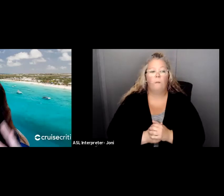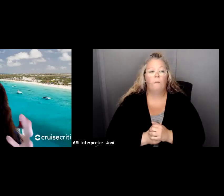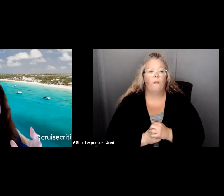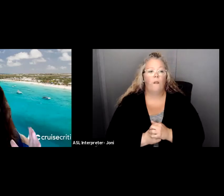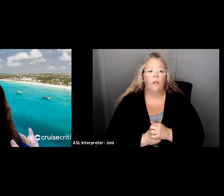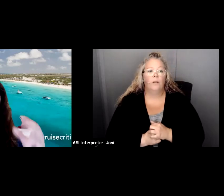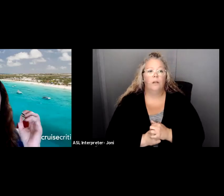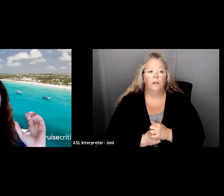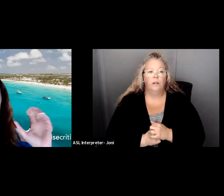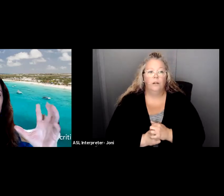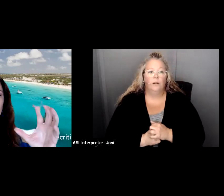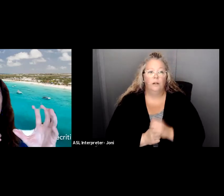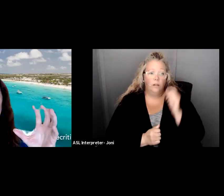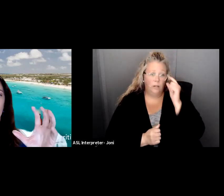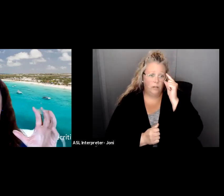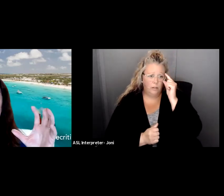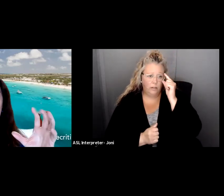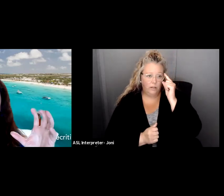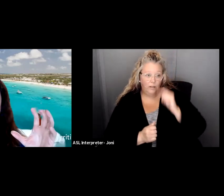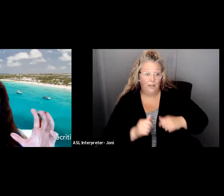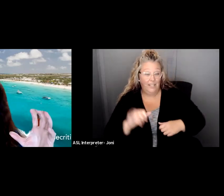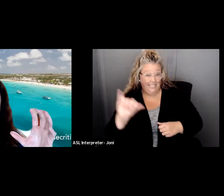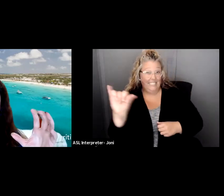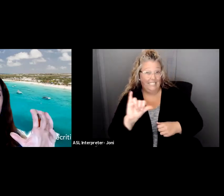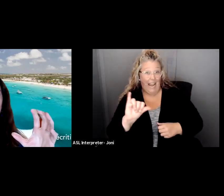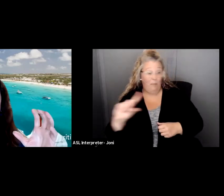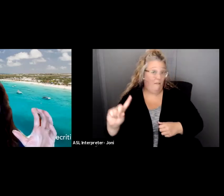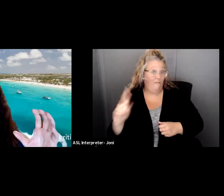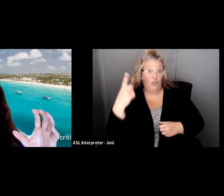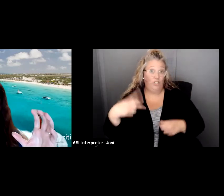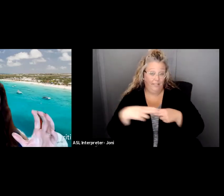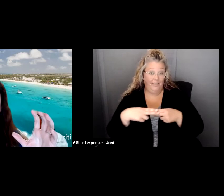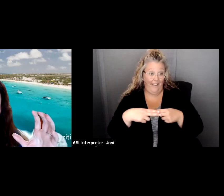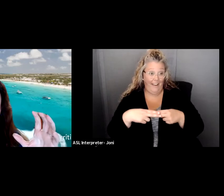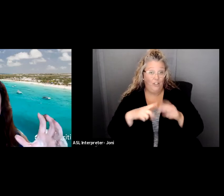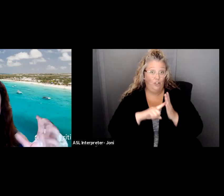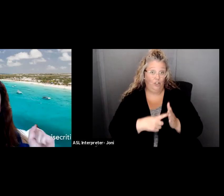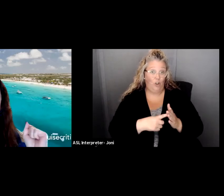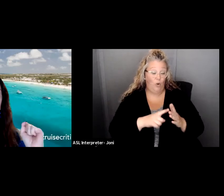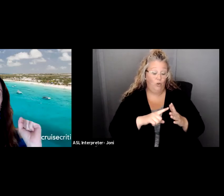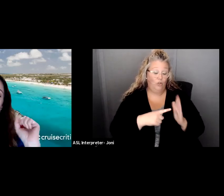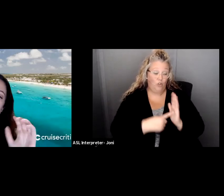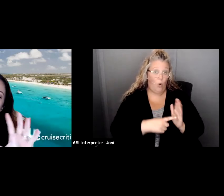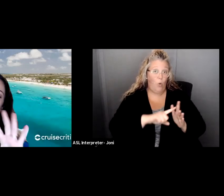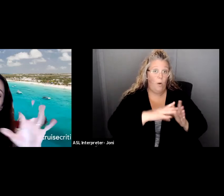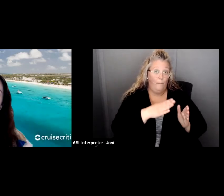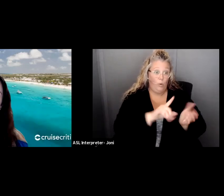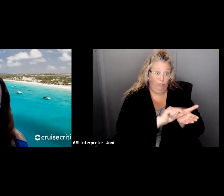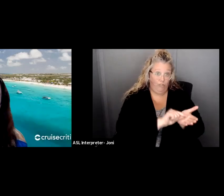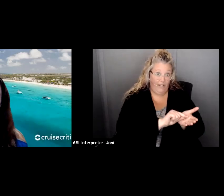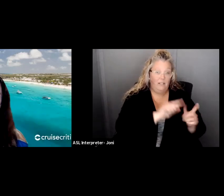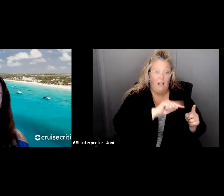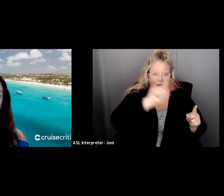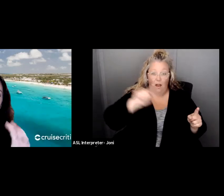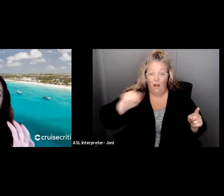we have the same image that we had the blueprint with the zigzag line and the finished house at the end. Now we've filled